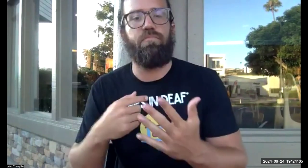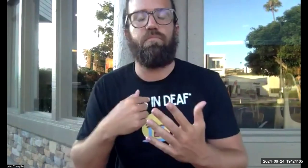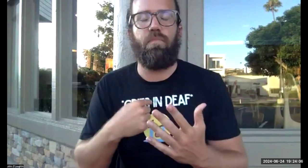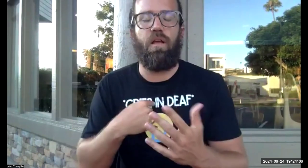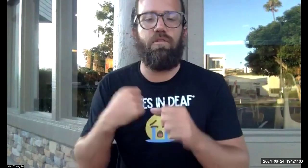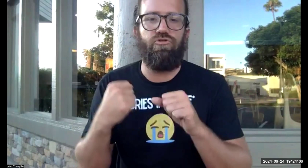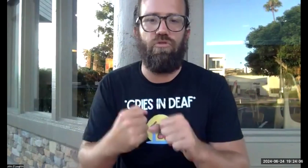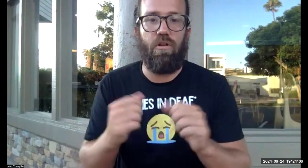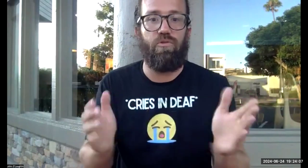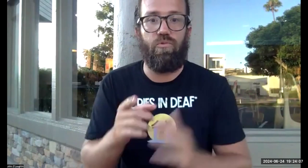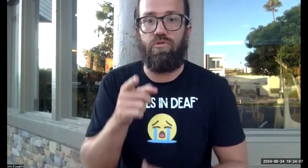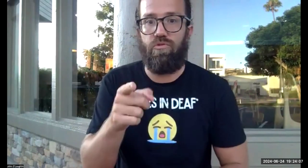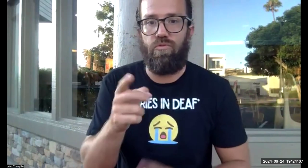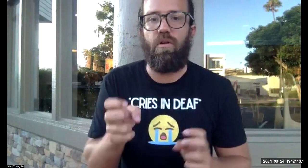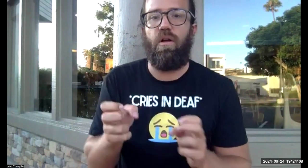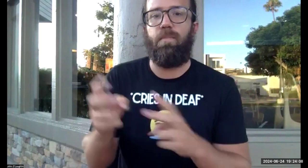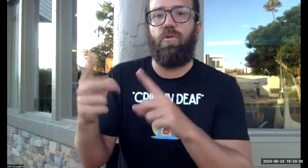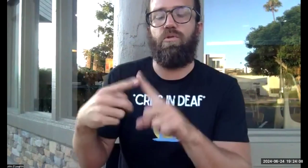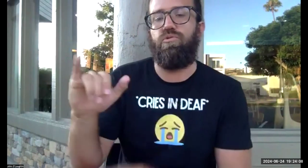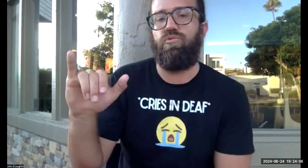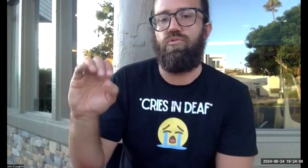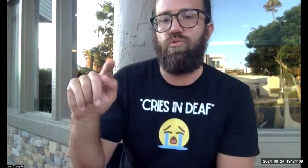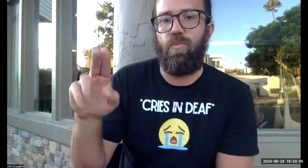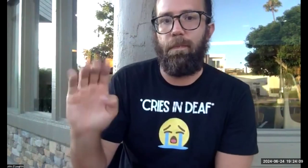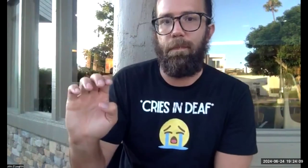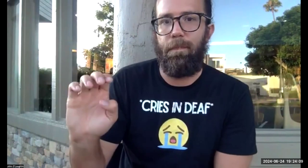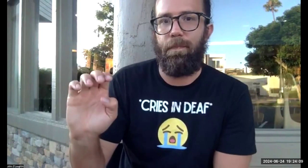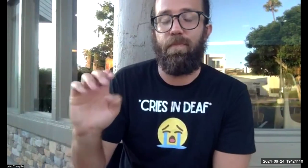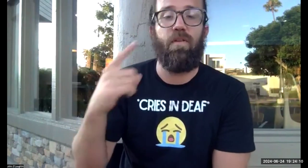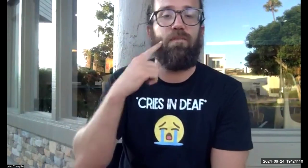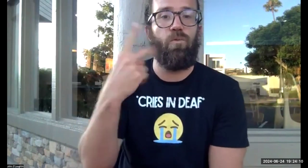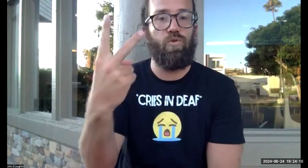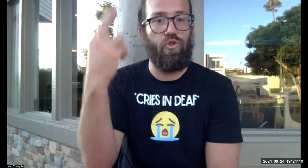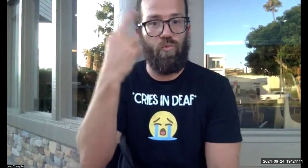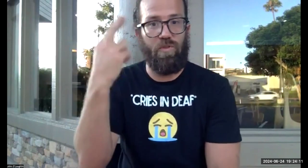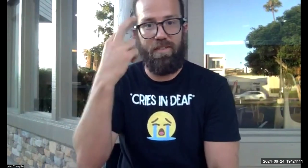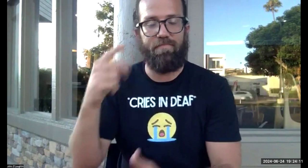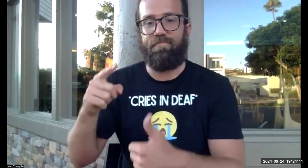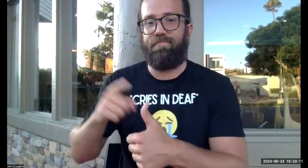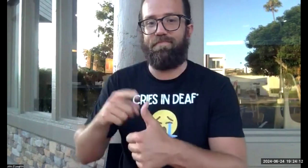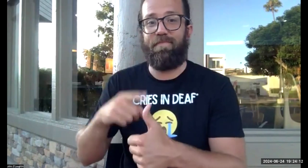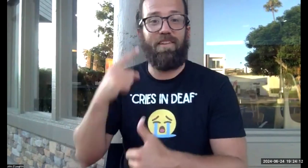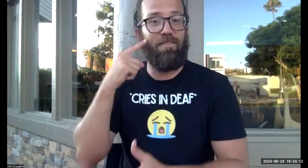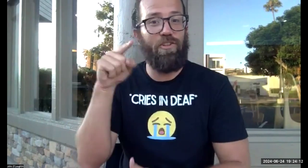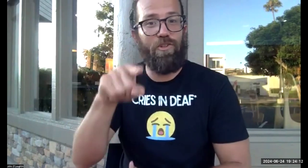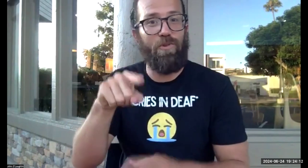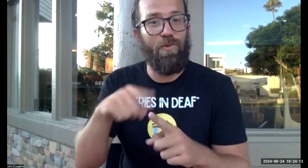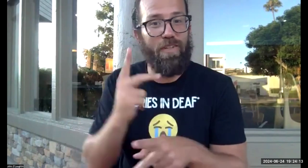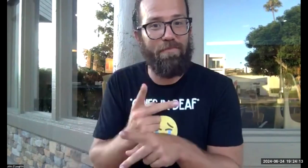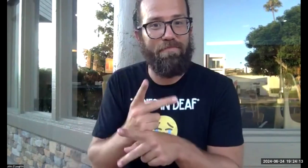the projection tests. So those, I strongly encourage you to upload to YouTube for two specific reasons